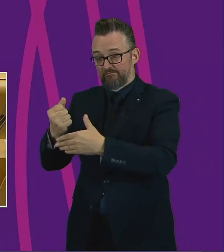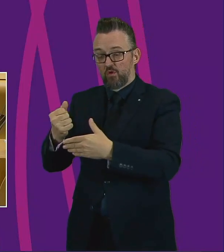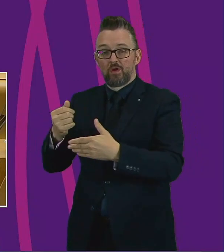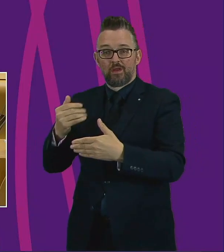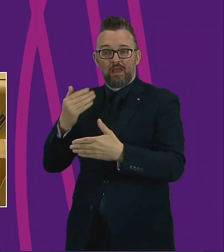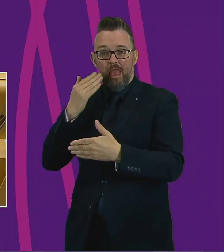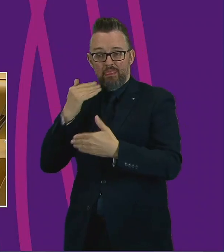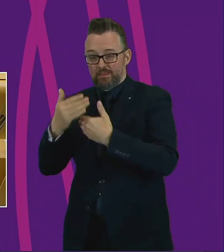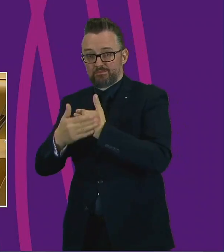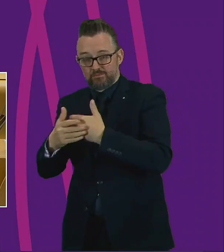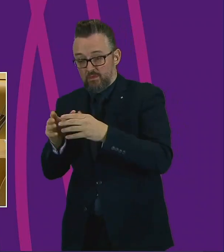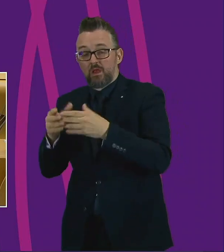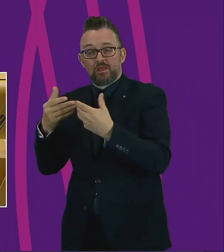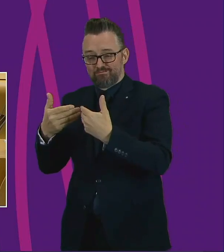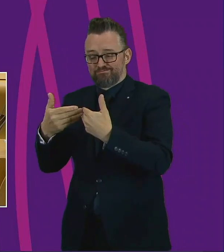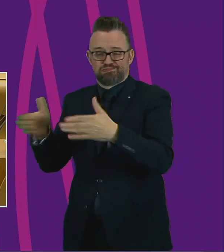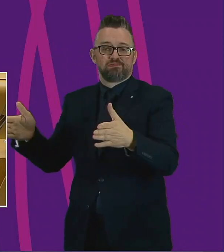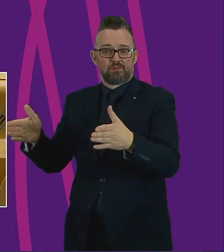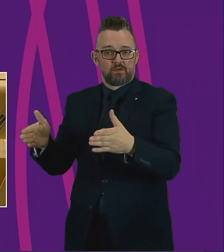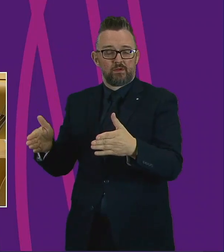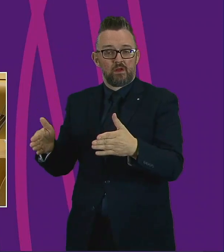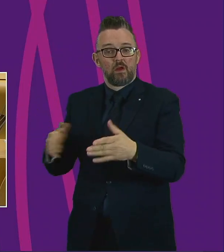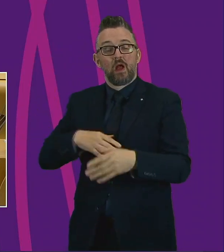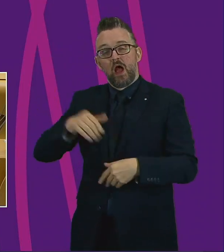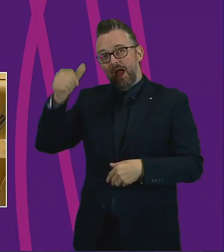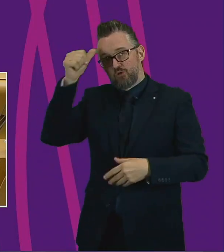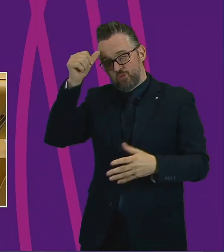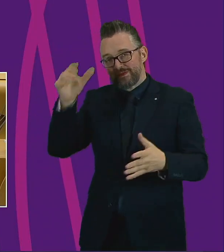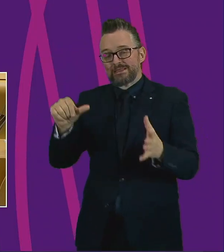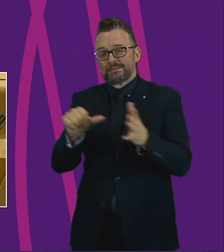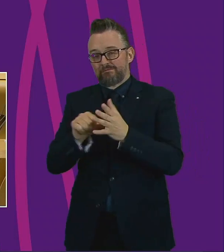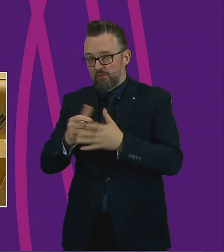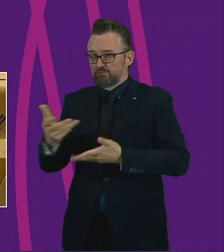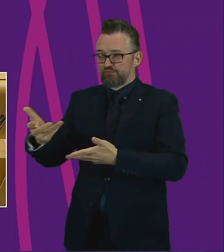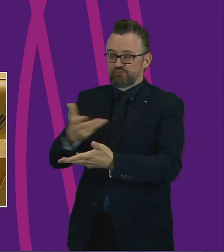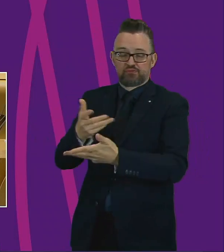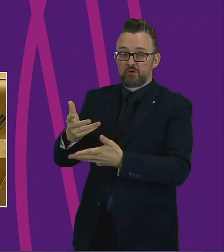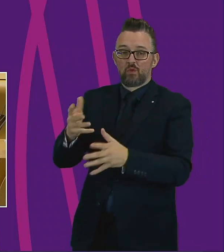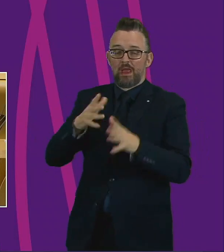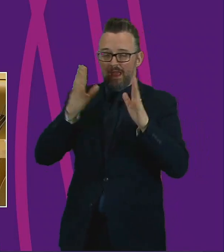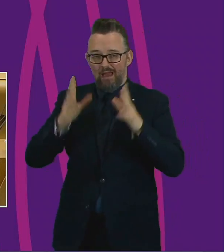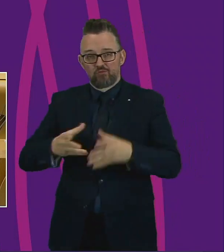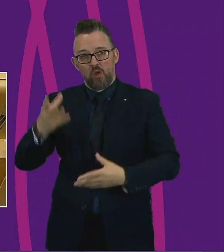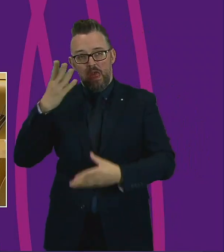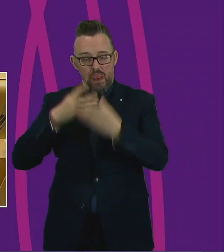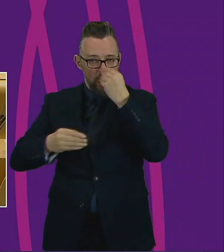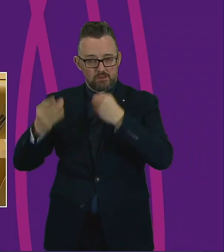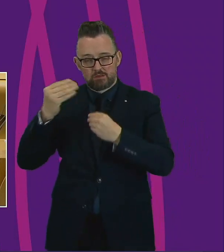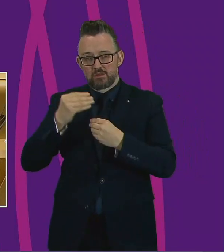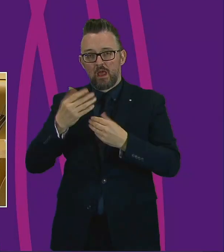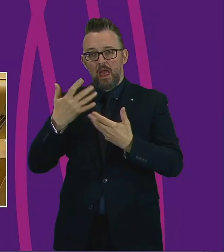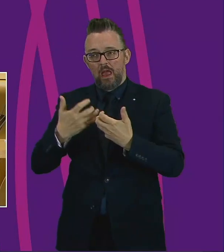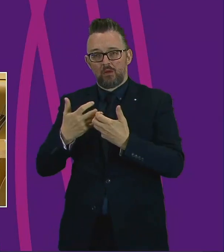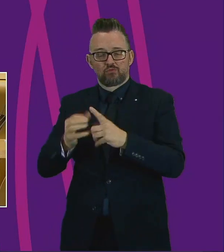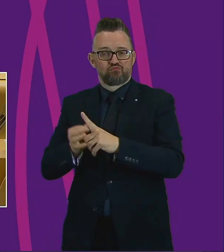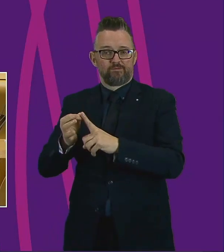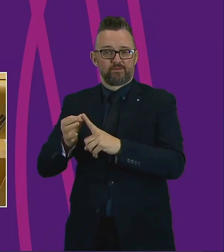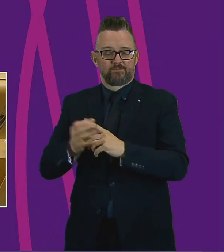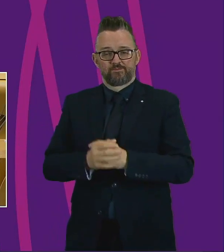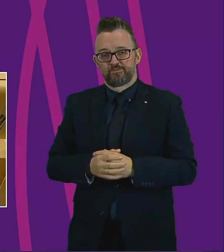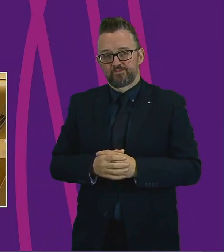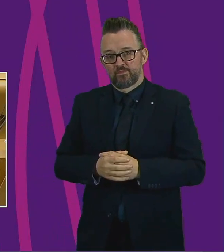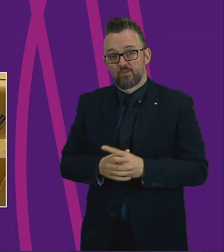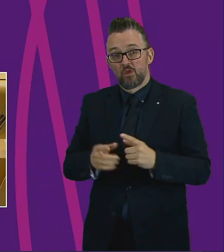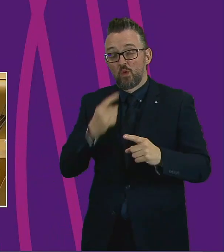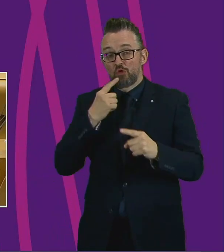We've got to listen. There might be difficult conversations, but we must learn and we must build back better. And finally, we need to address the